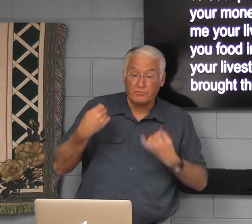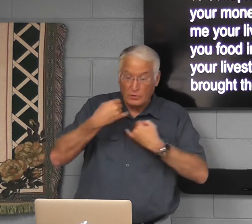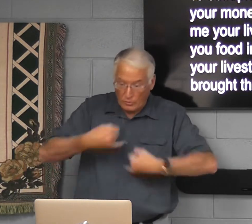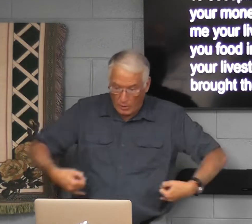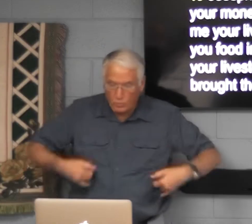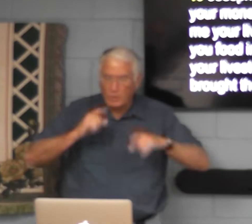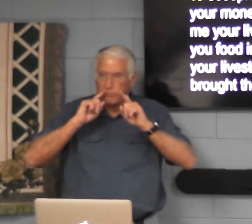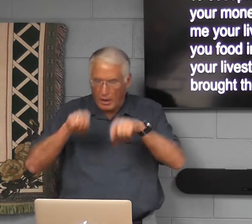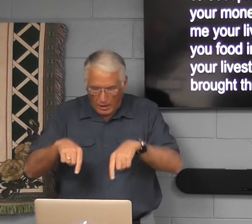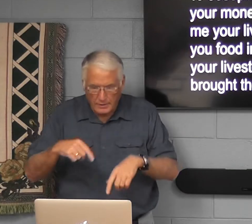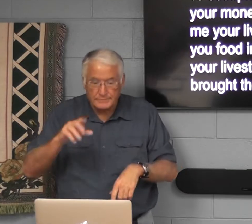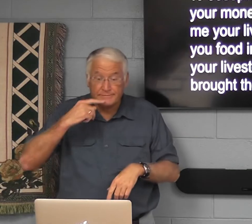So, Joseph replied.